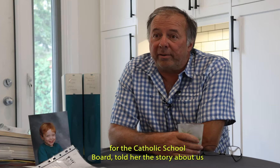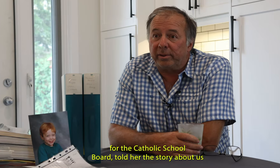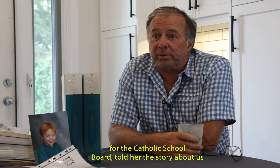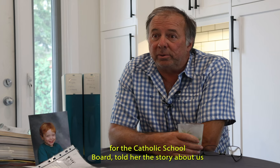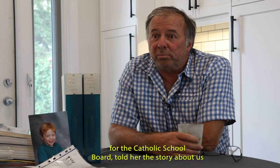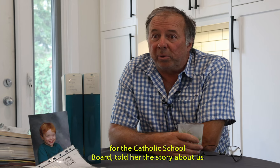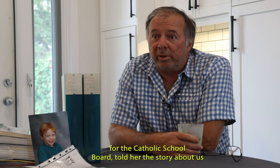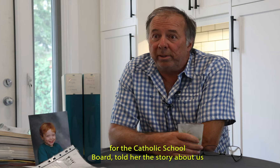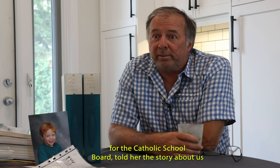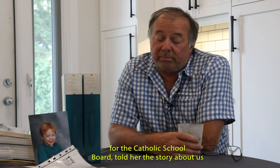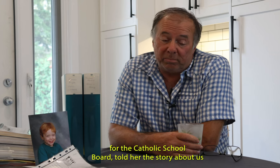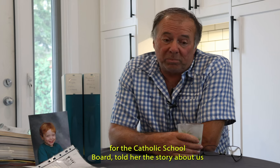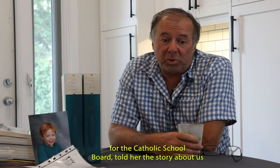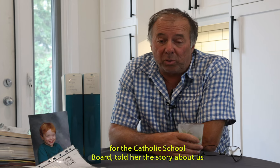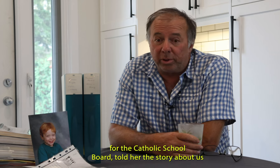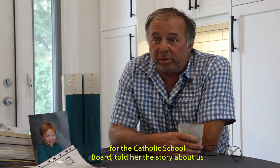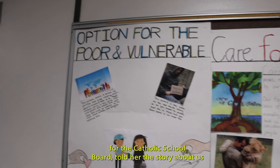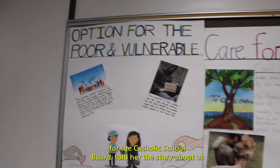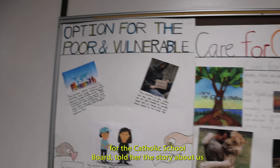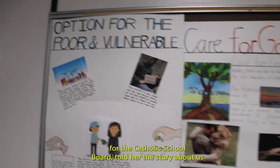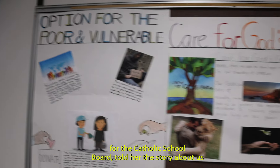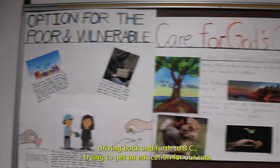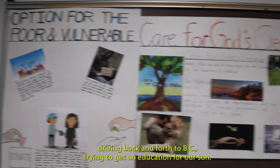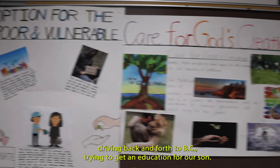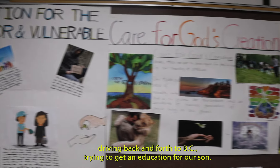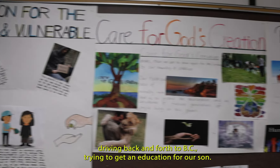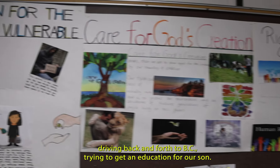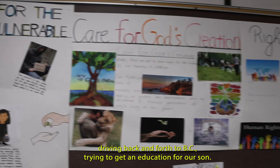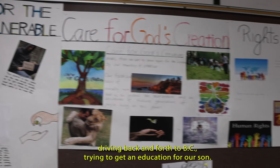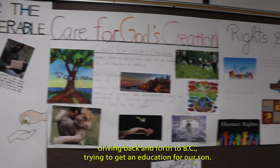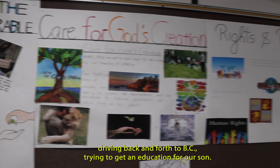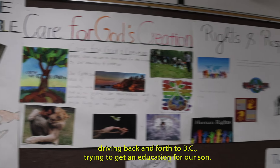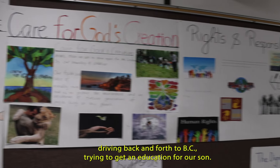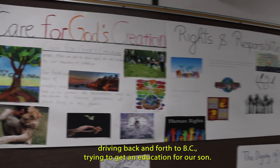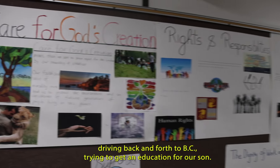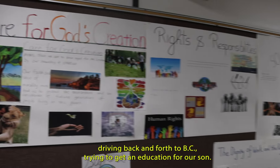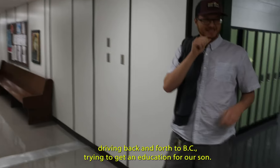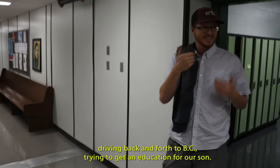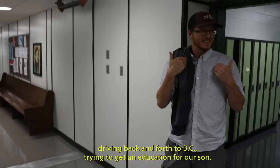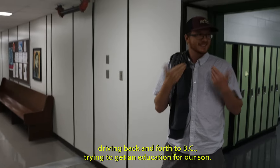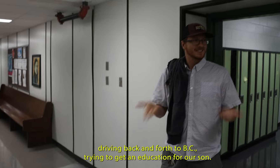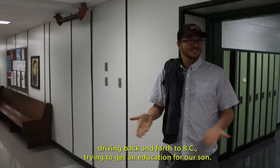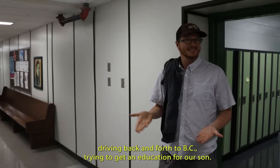Catholic school board. And told her the story about us driving back and forth to BC, trying to get an education for our son.